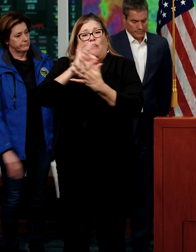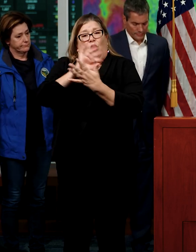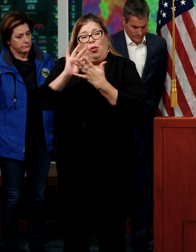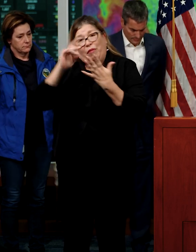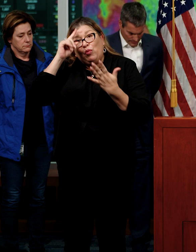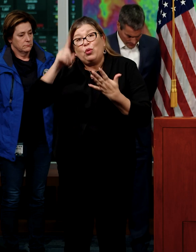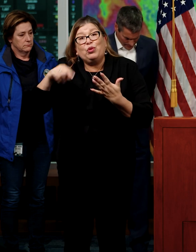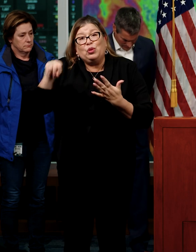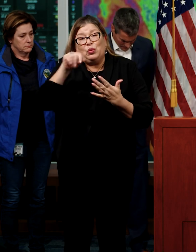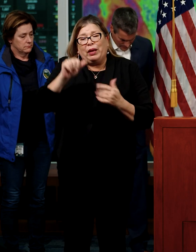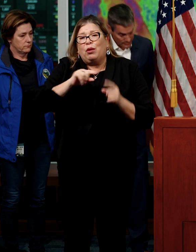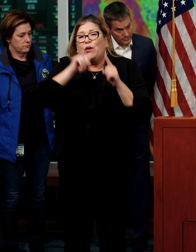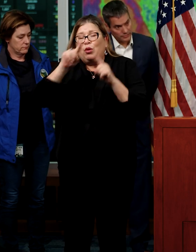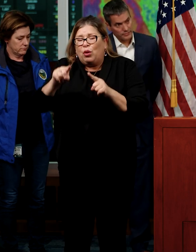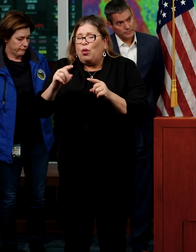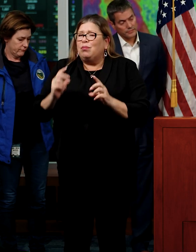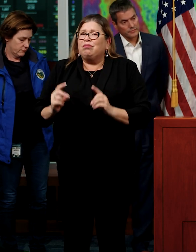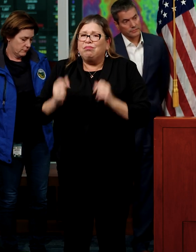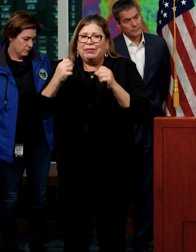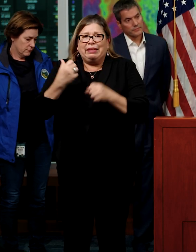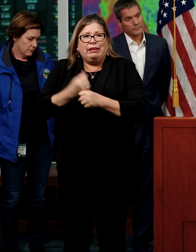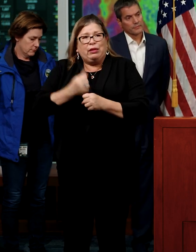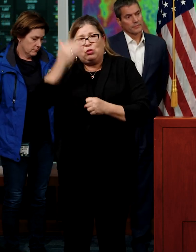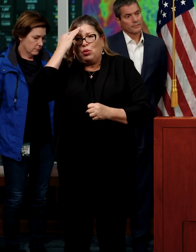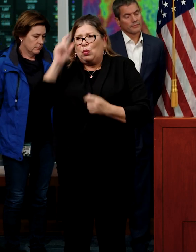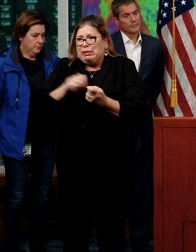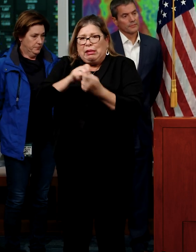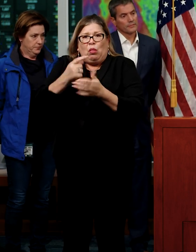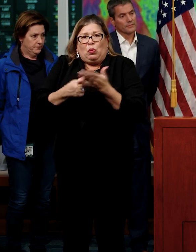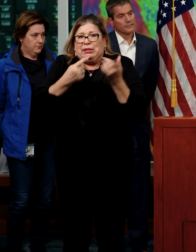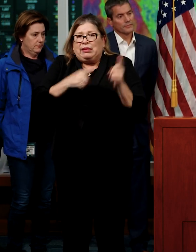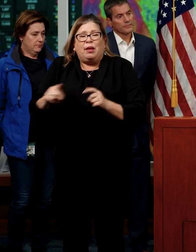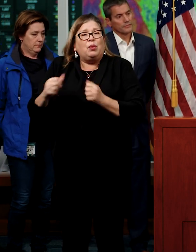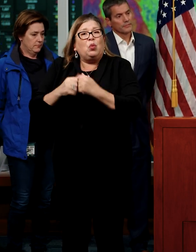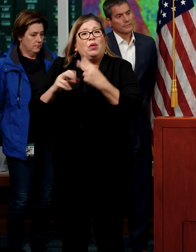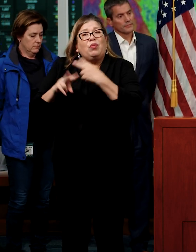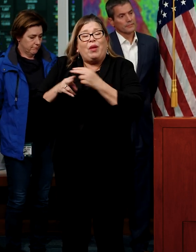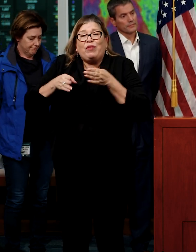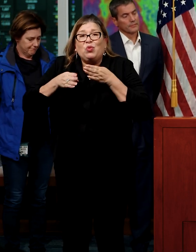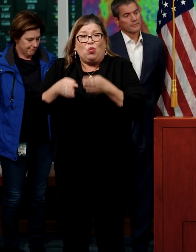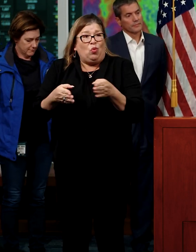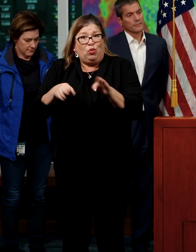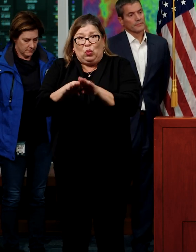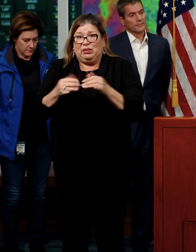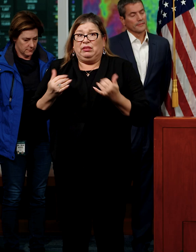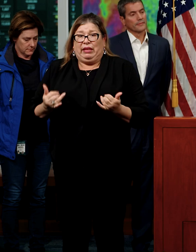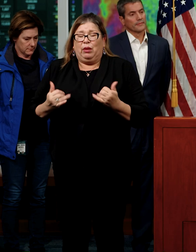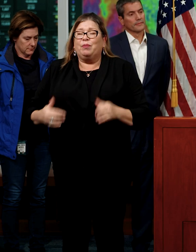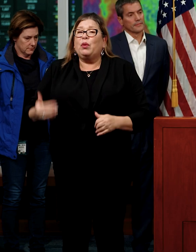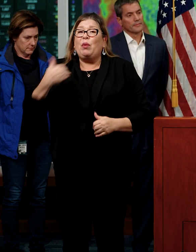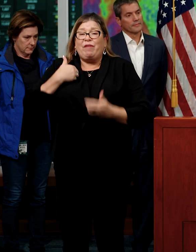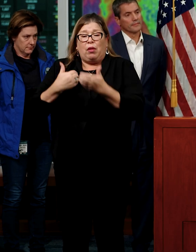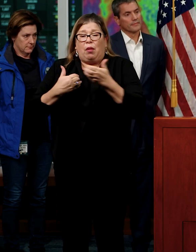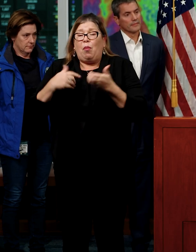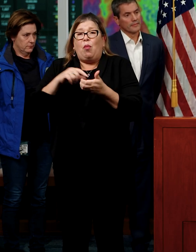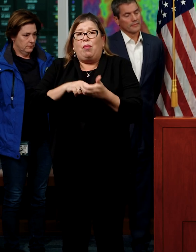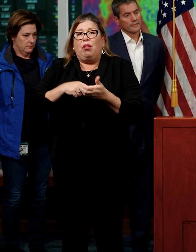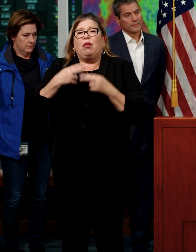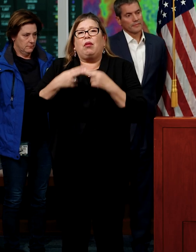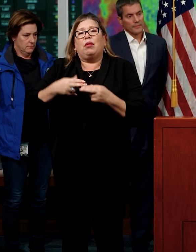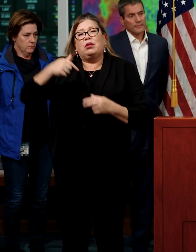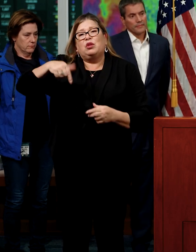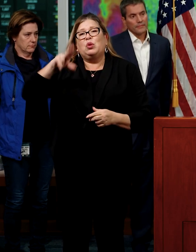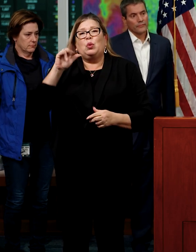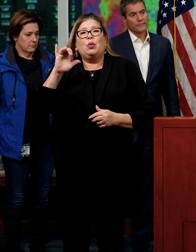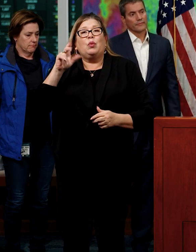to obtain real-time traffic information and road closure information. We have a mobile app called Quick